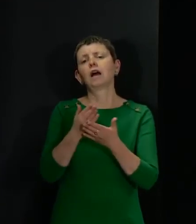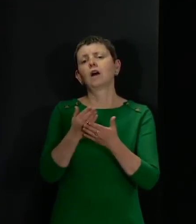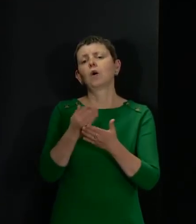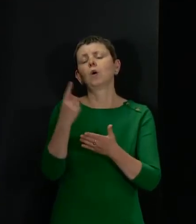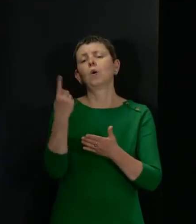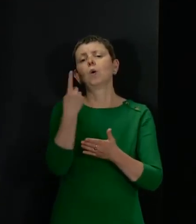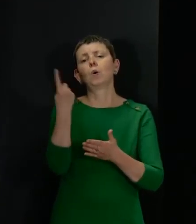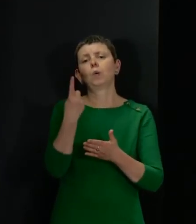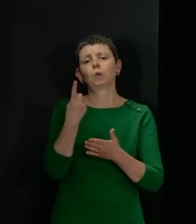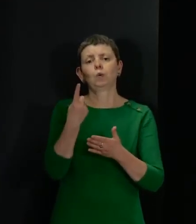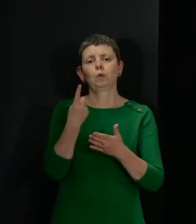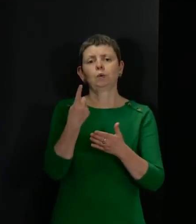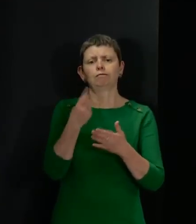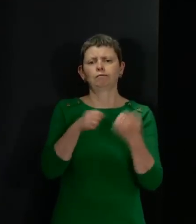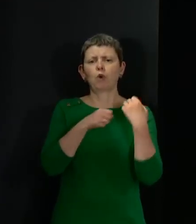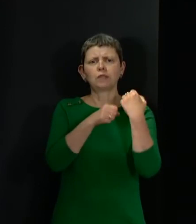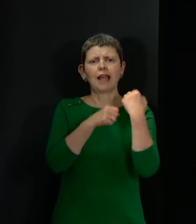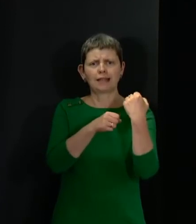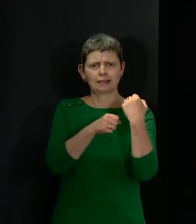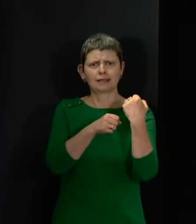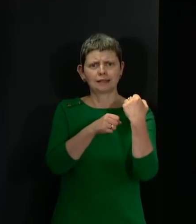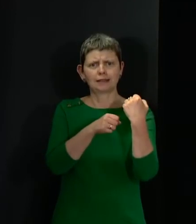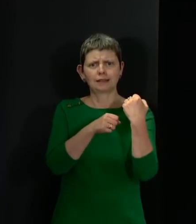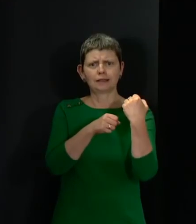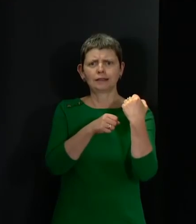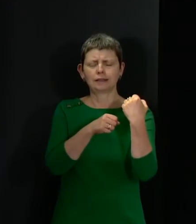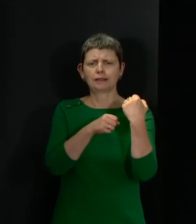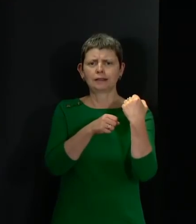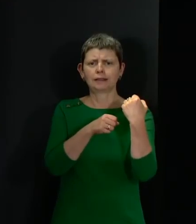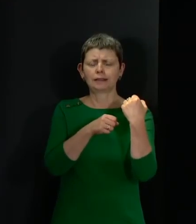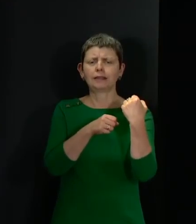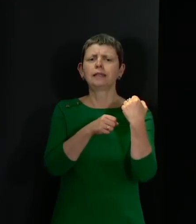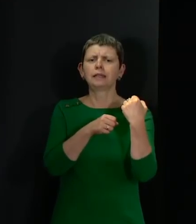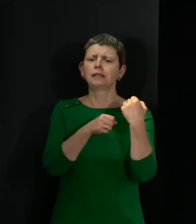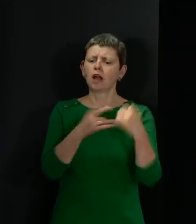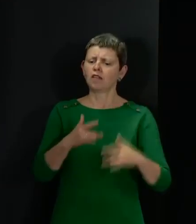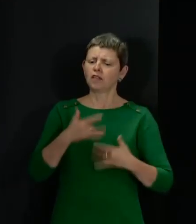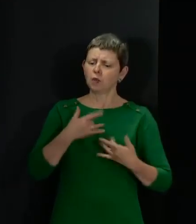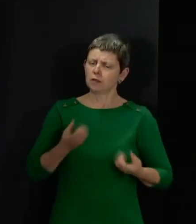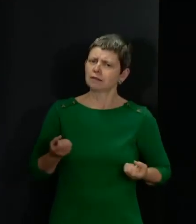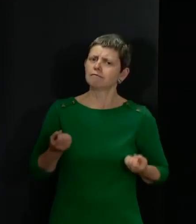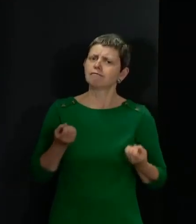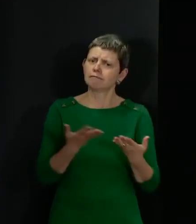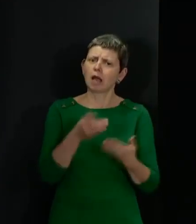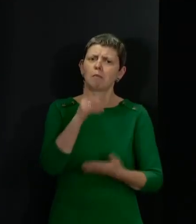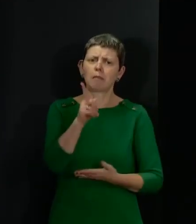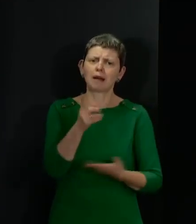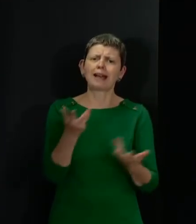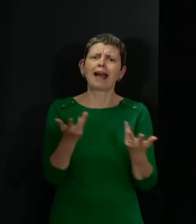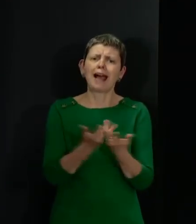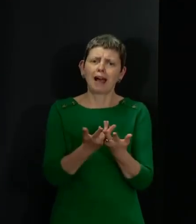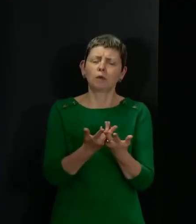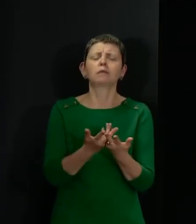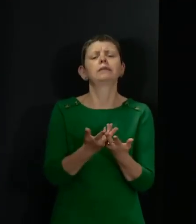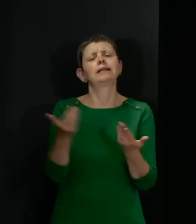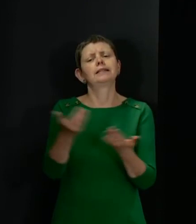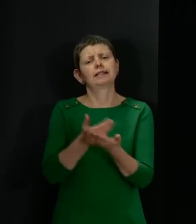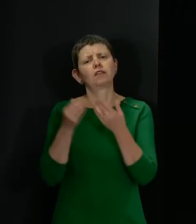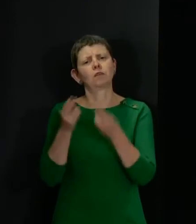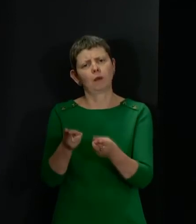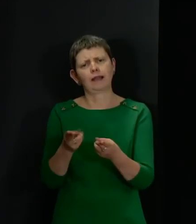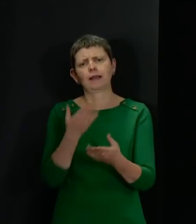protest, to hear, to have their voices heard, but do in a way that is safe. We are trying,